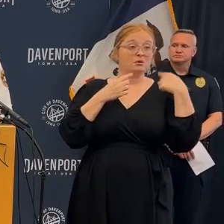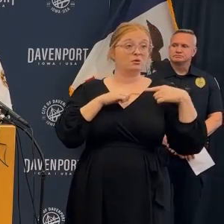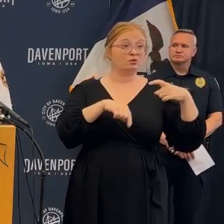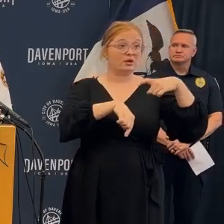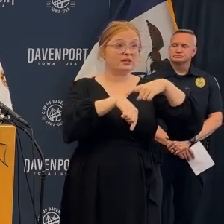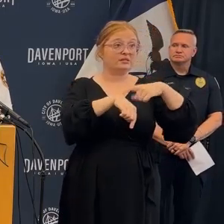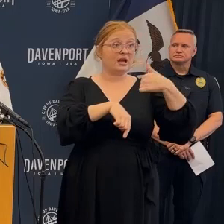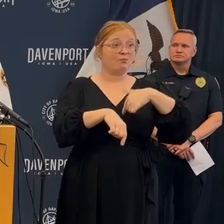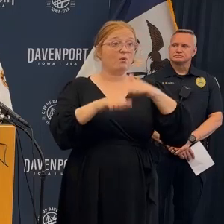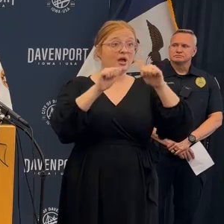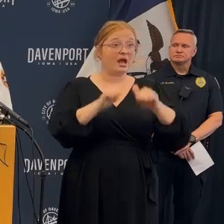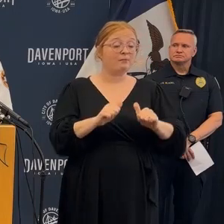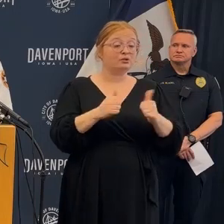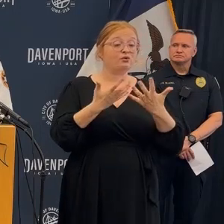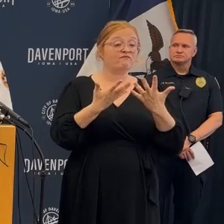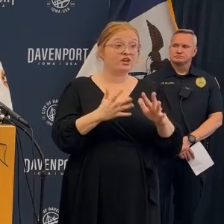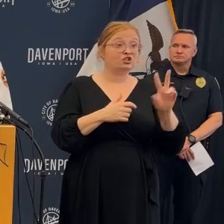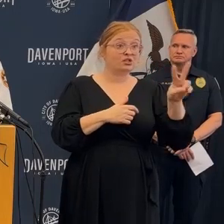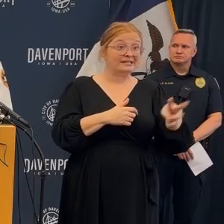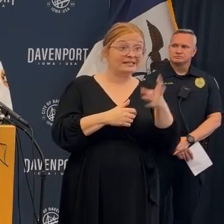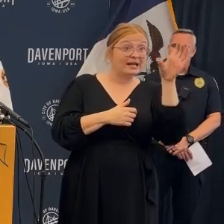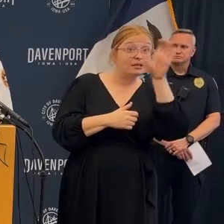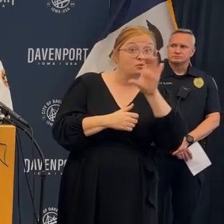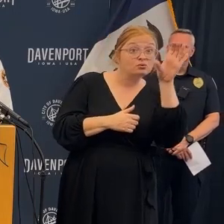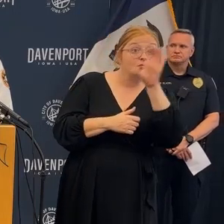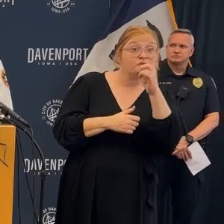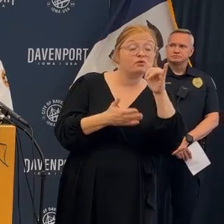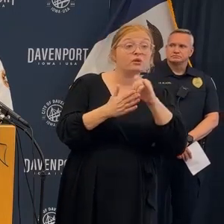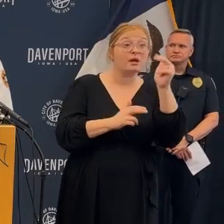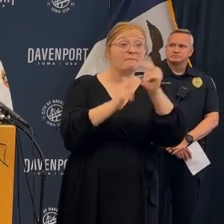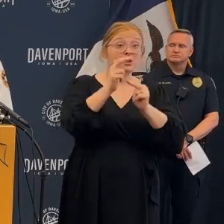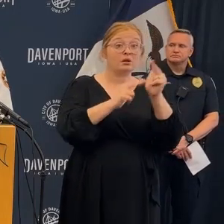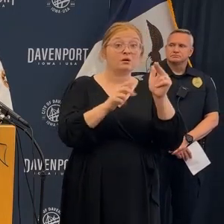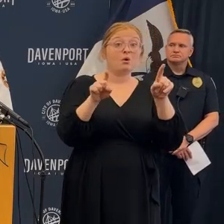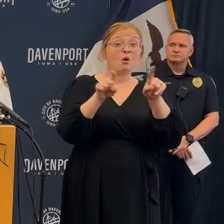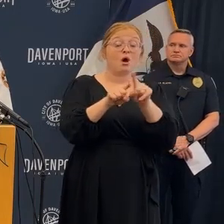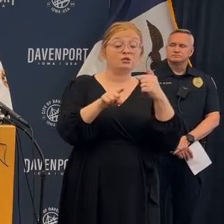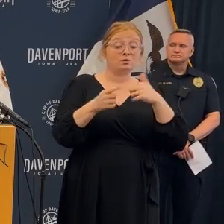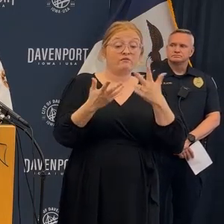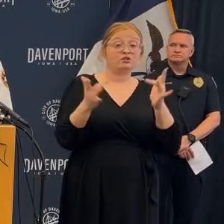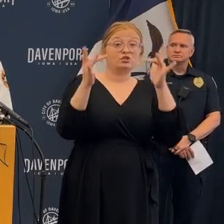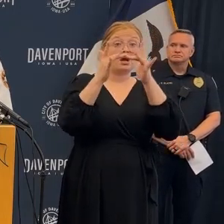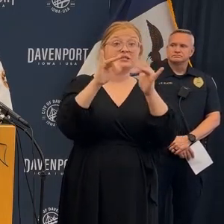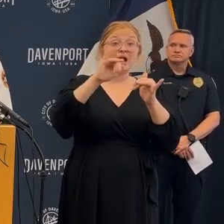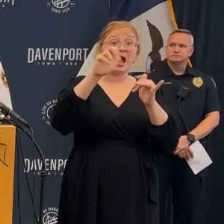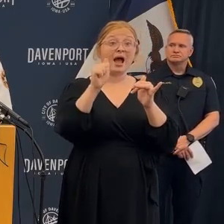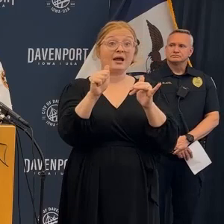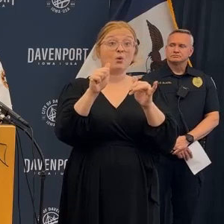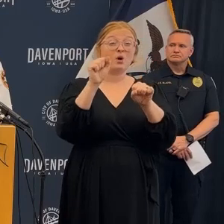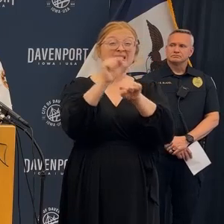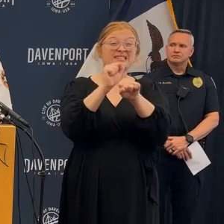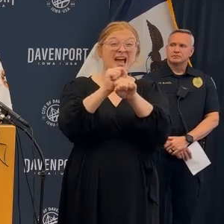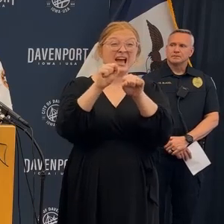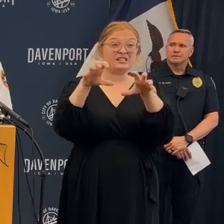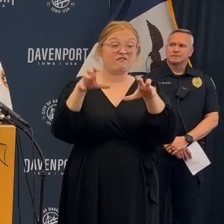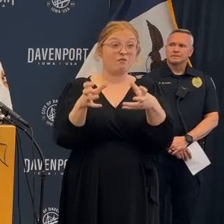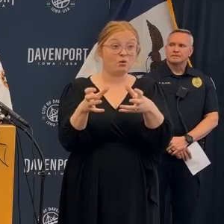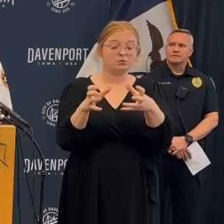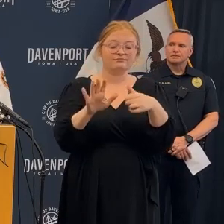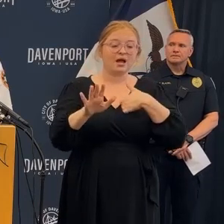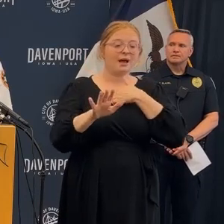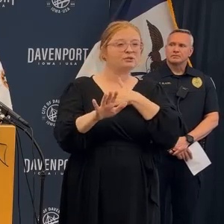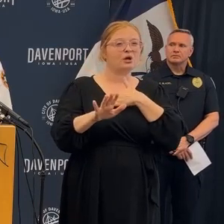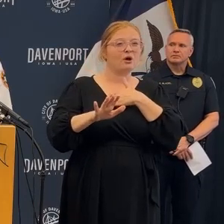During this time, crews were able to complete a secondary search of the building. We also contacted the Iowa